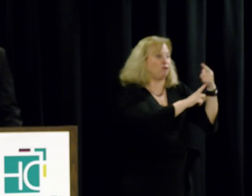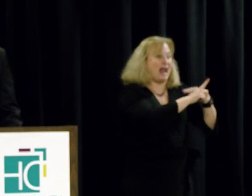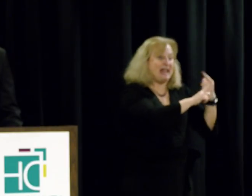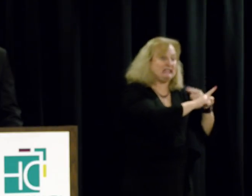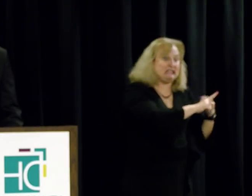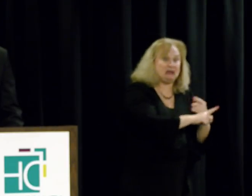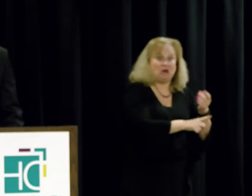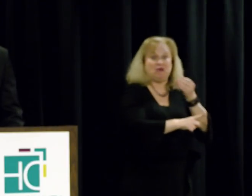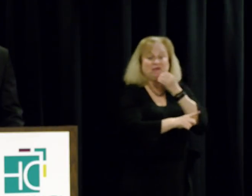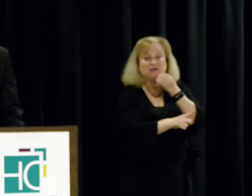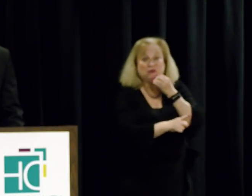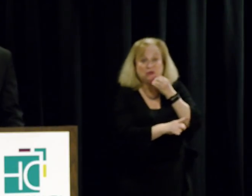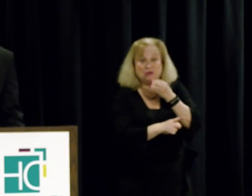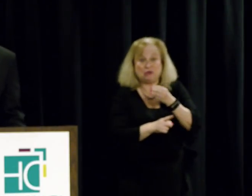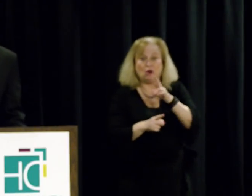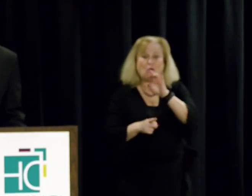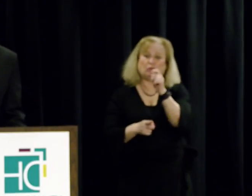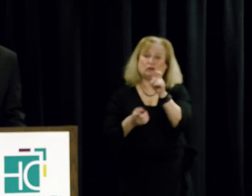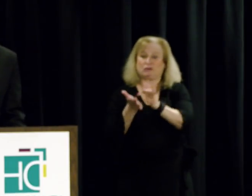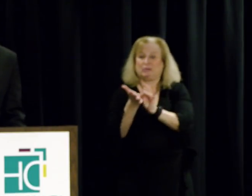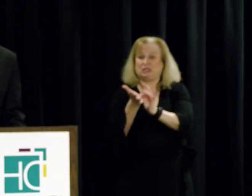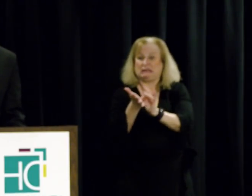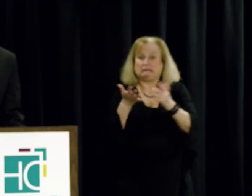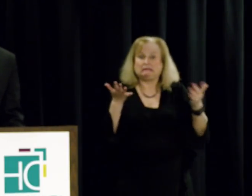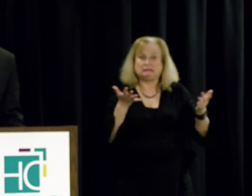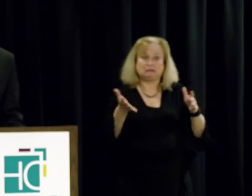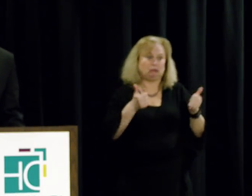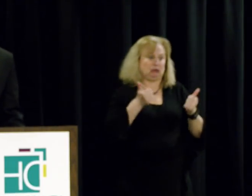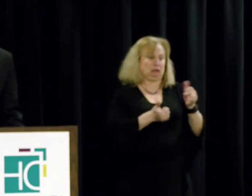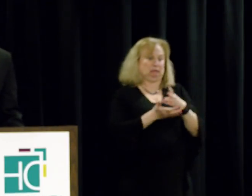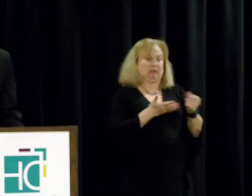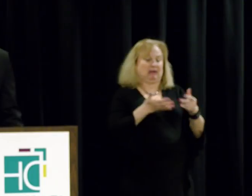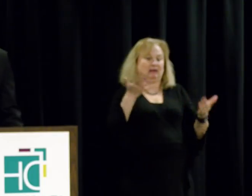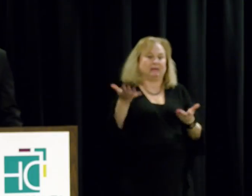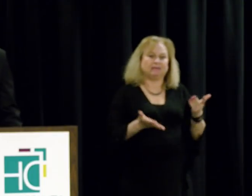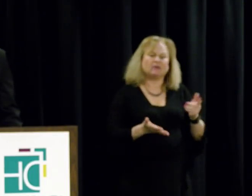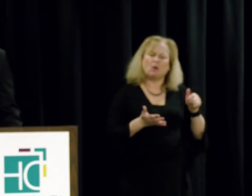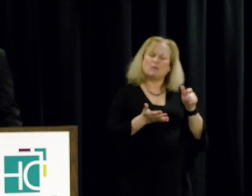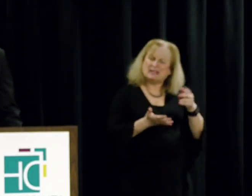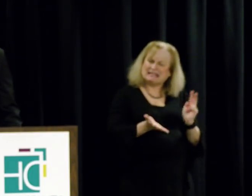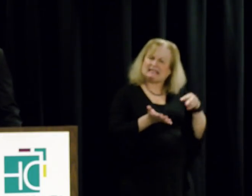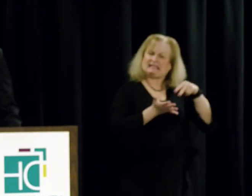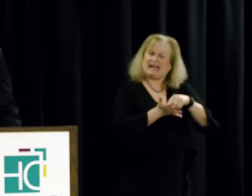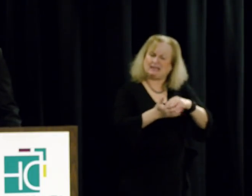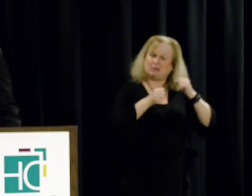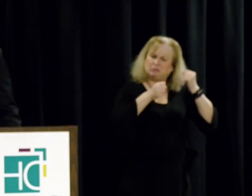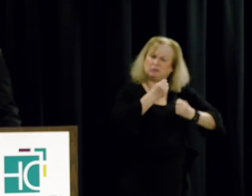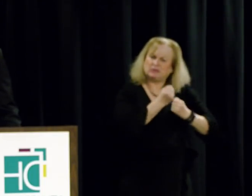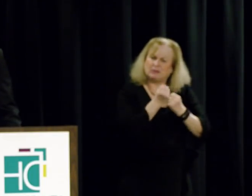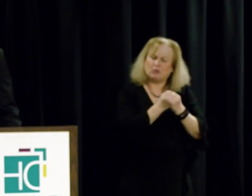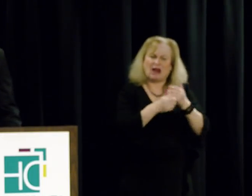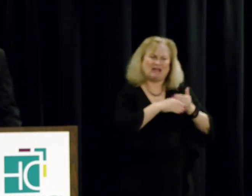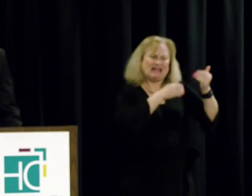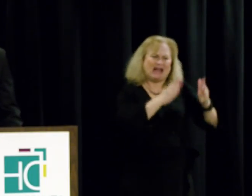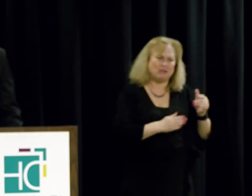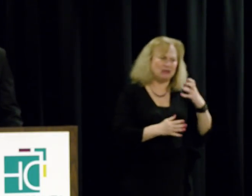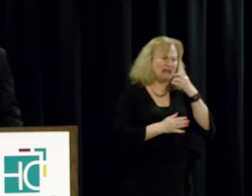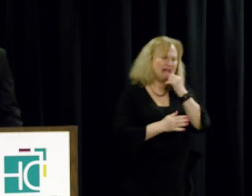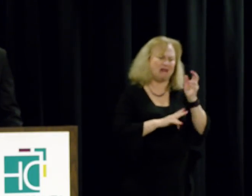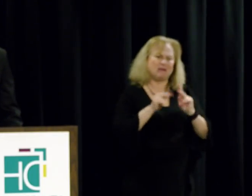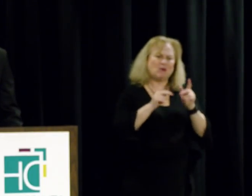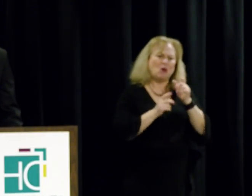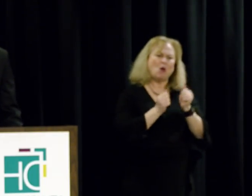food, or their prescriptions. We must stand up for our neighbors and our loved ones